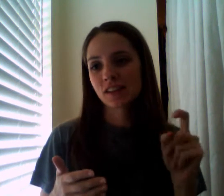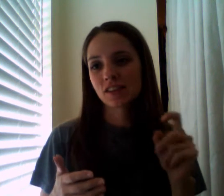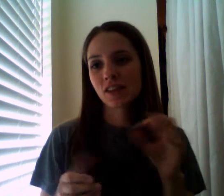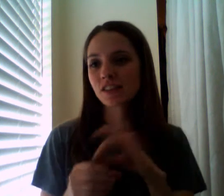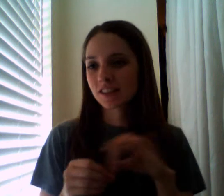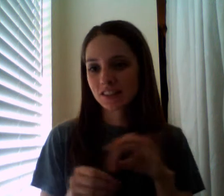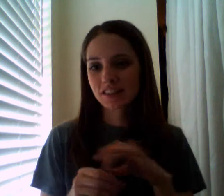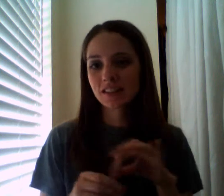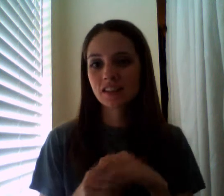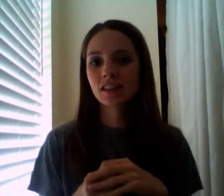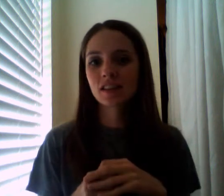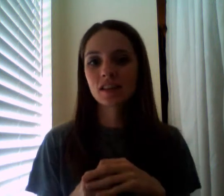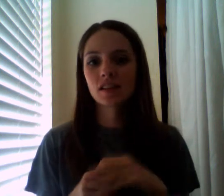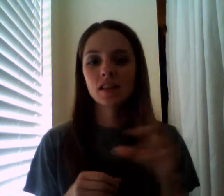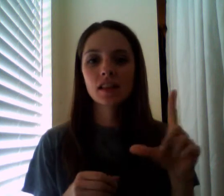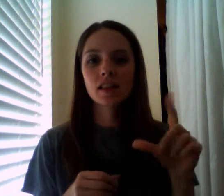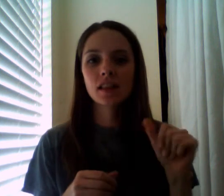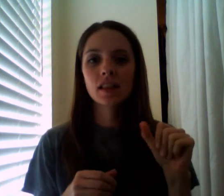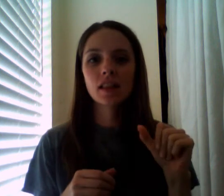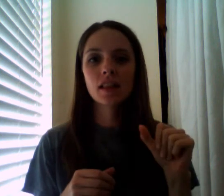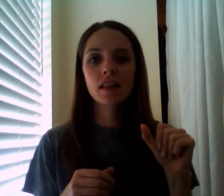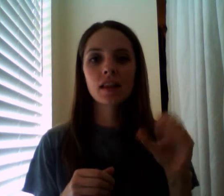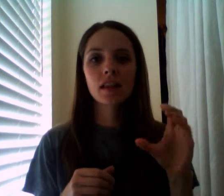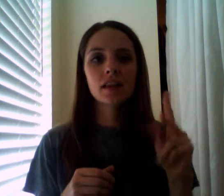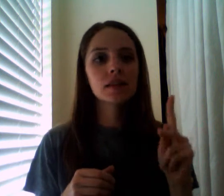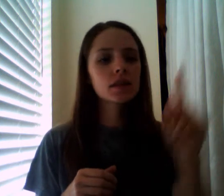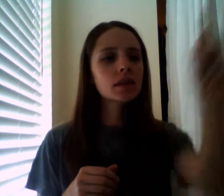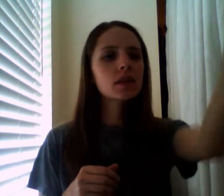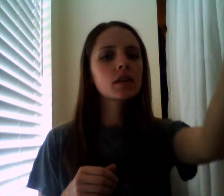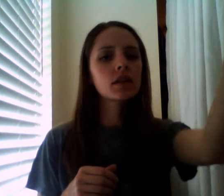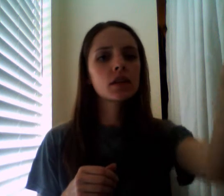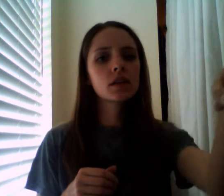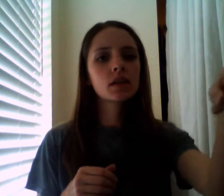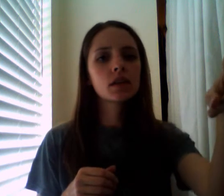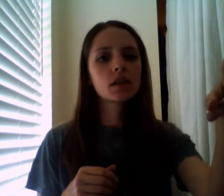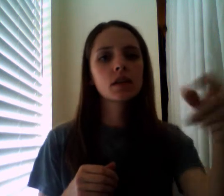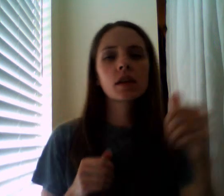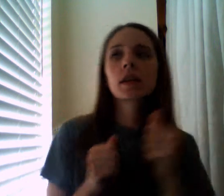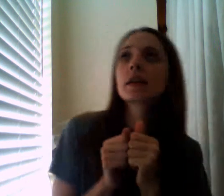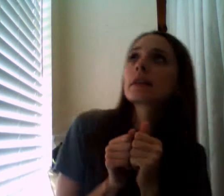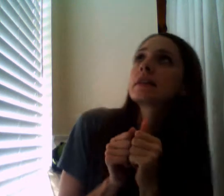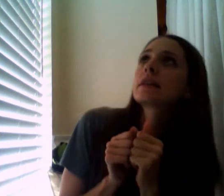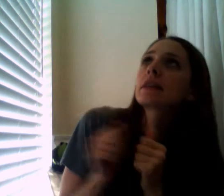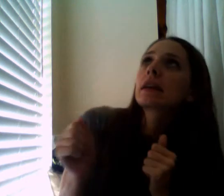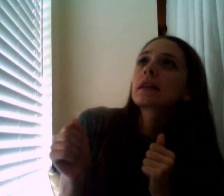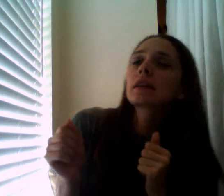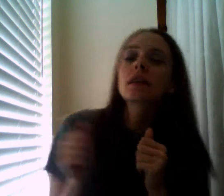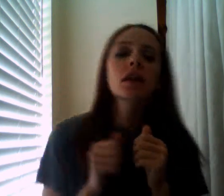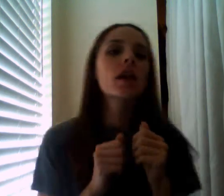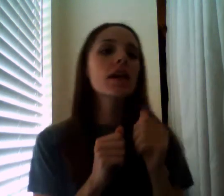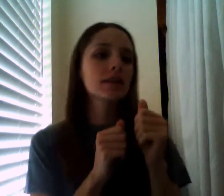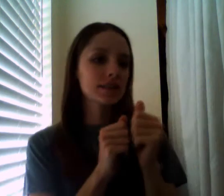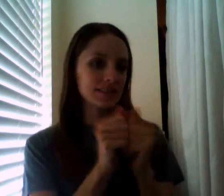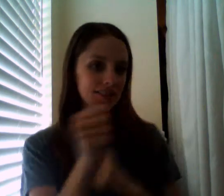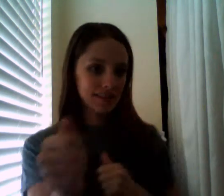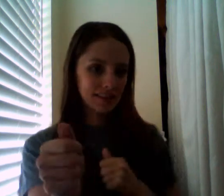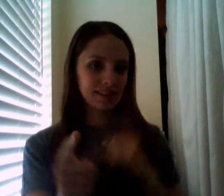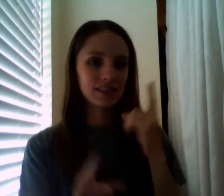fighting they're way across an ocean right distance was a